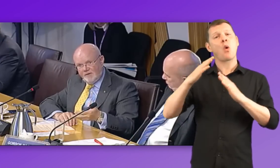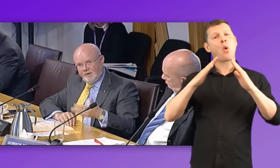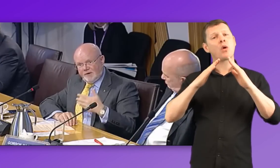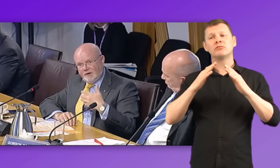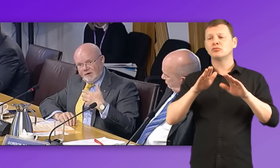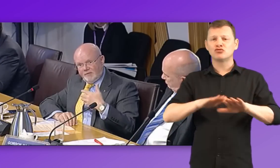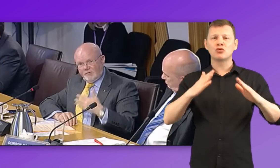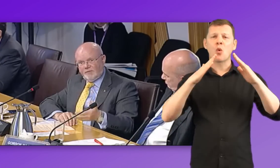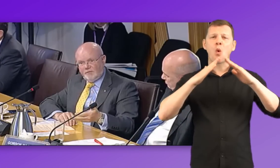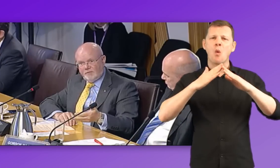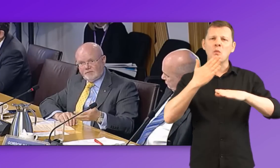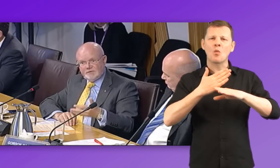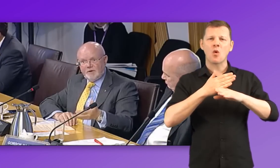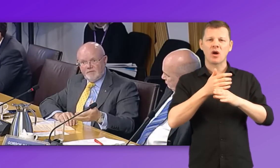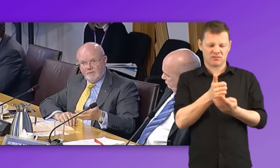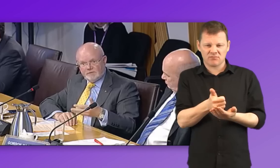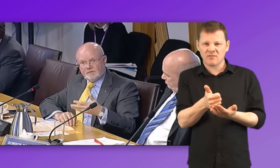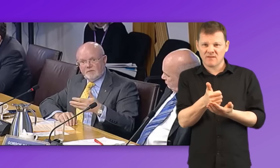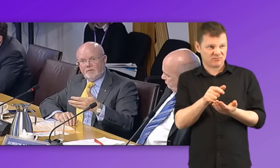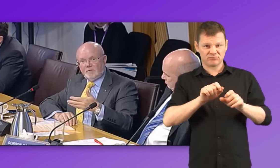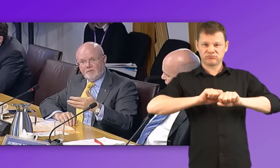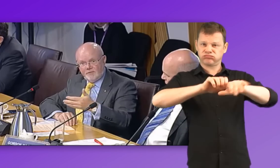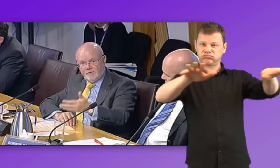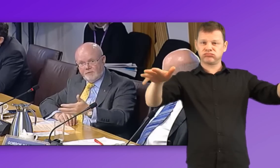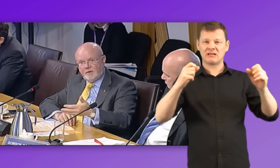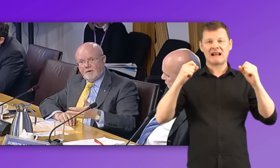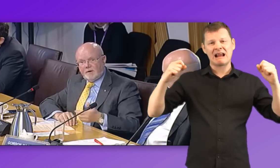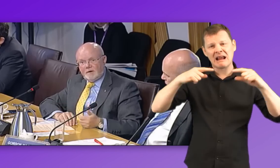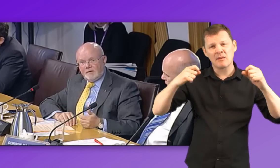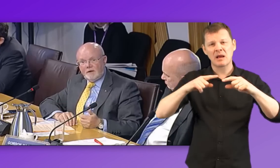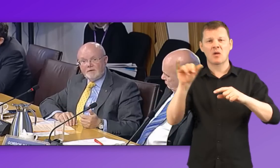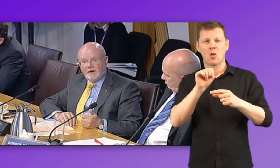through smartphones or through the internet.